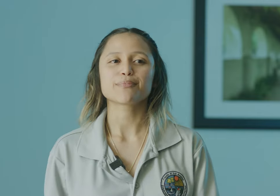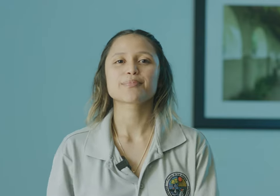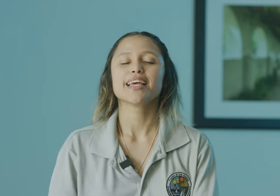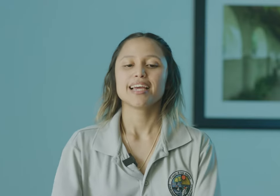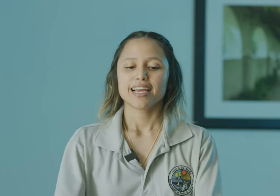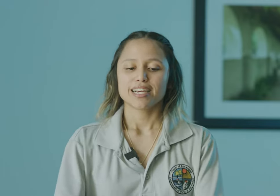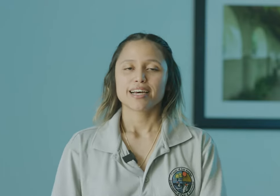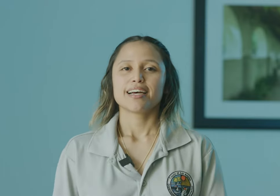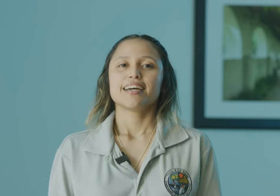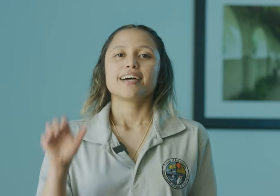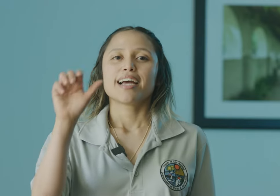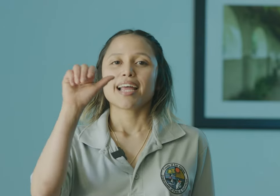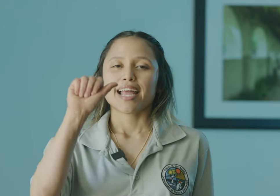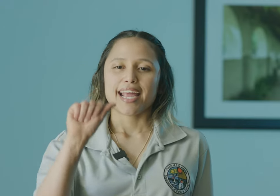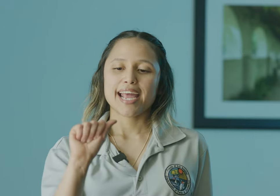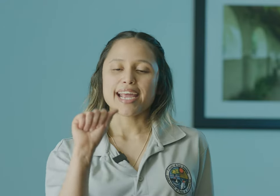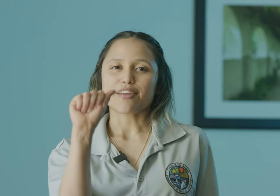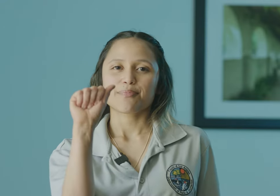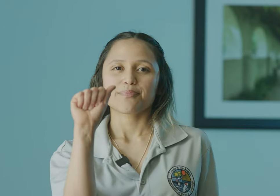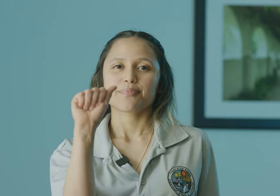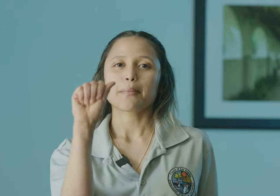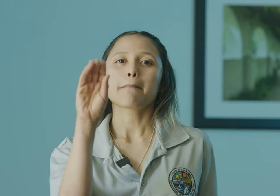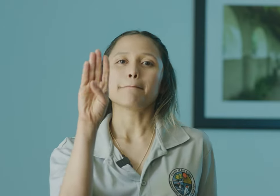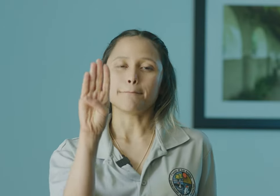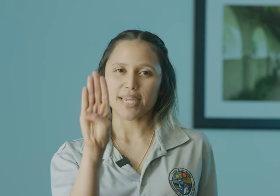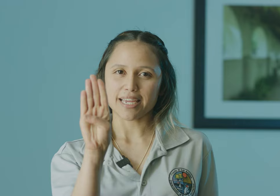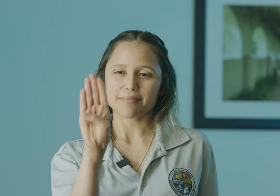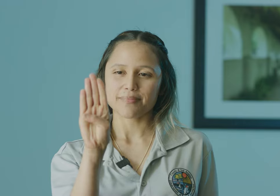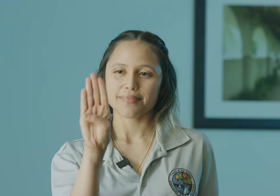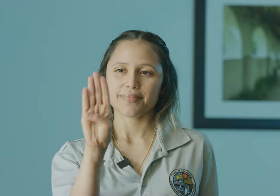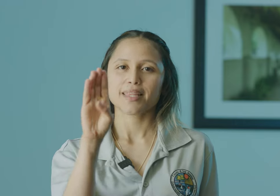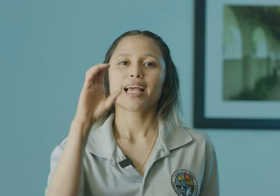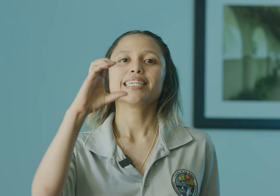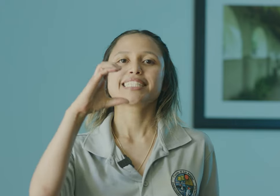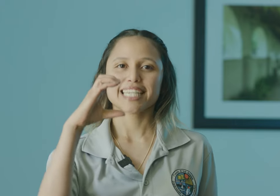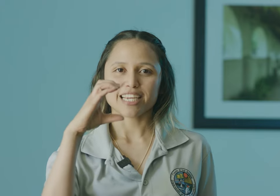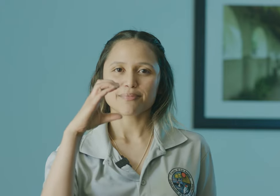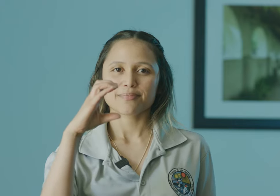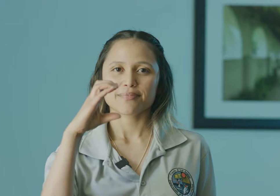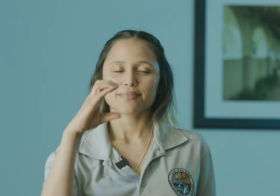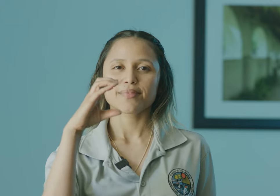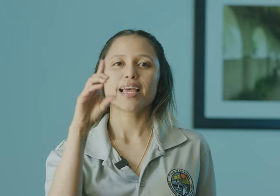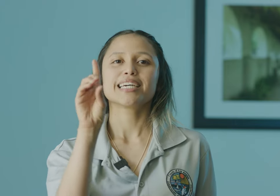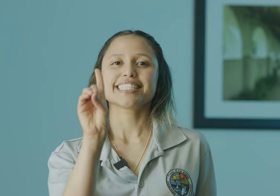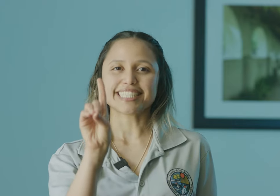A. A. B. C. D.